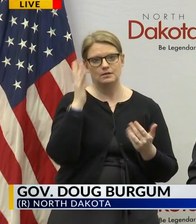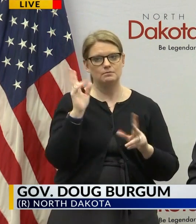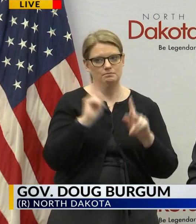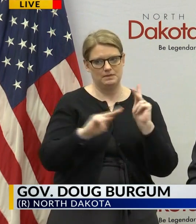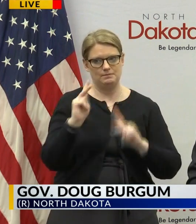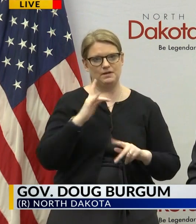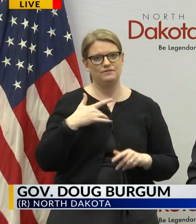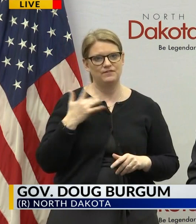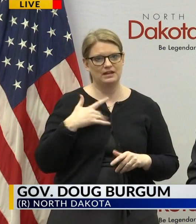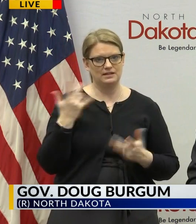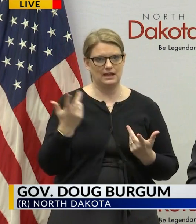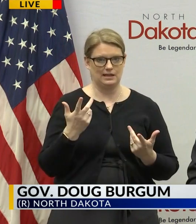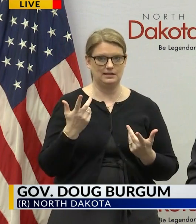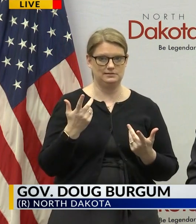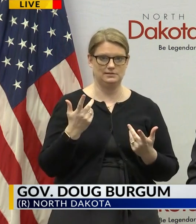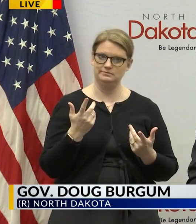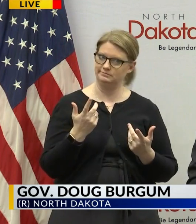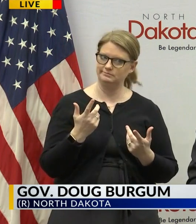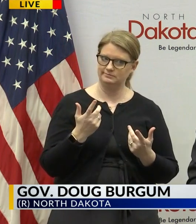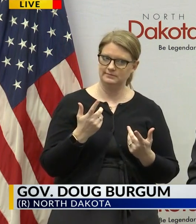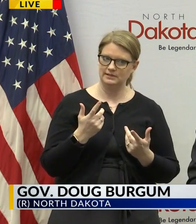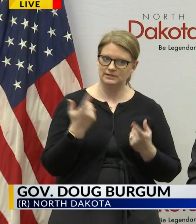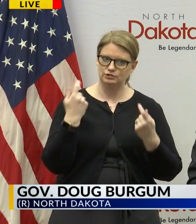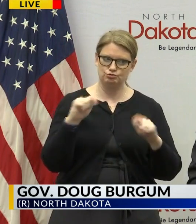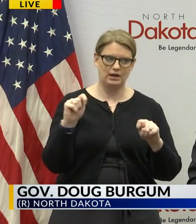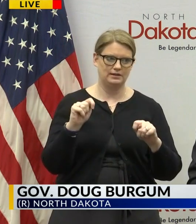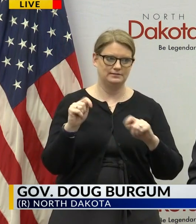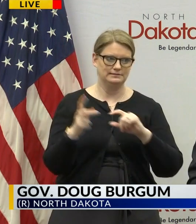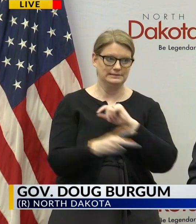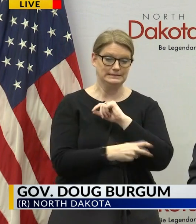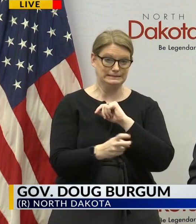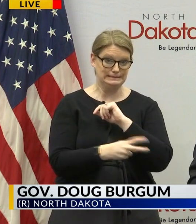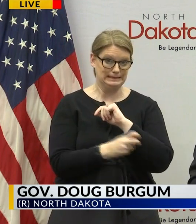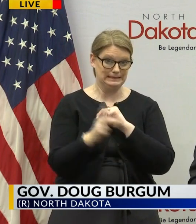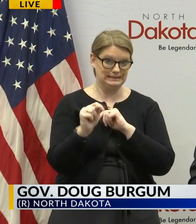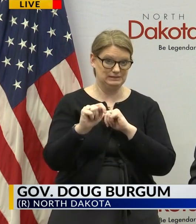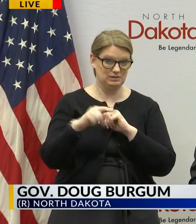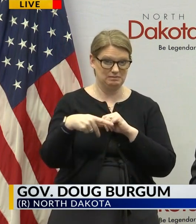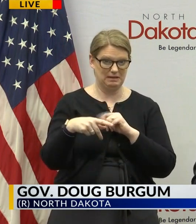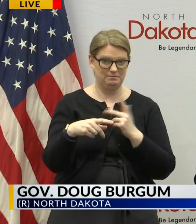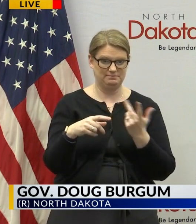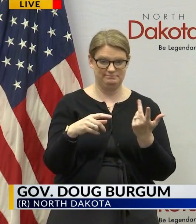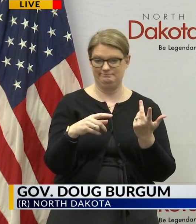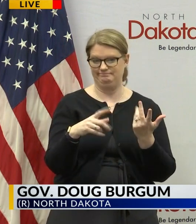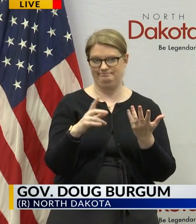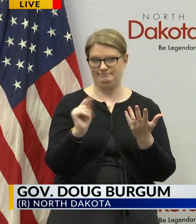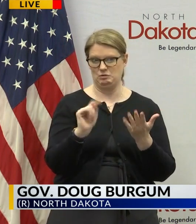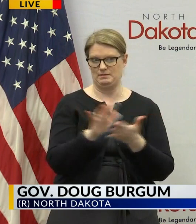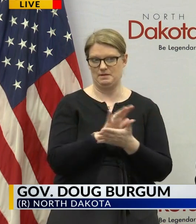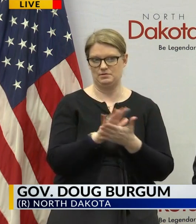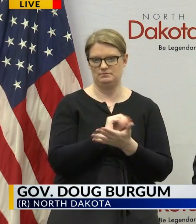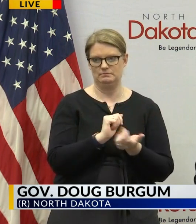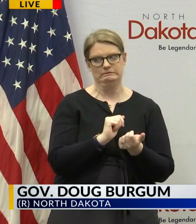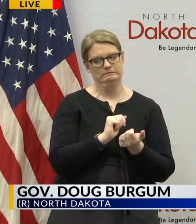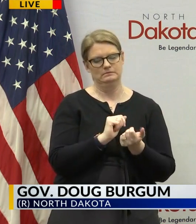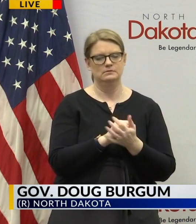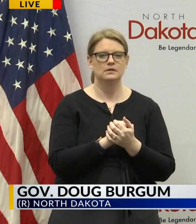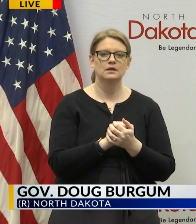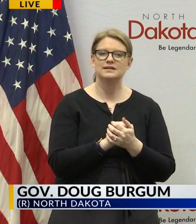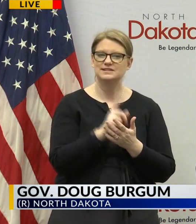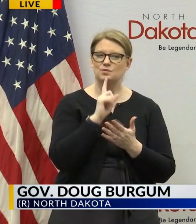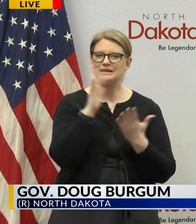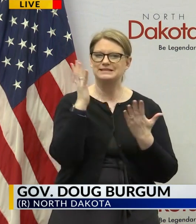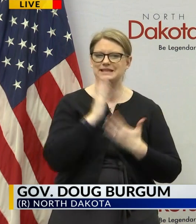they had to take to criminal activity uh to try to access that that's super sad and I hope that that that is uh uh